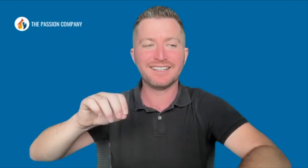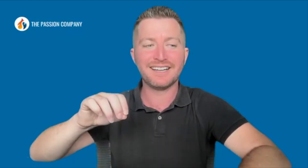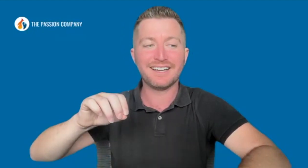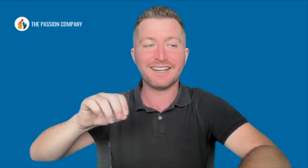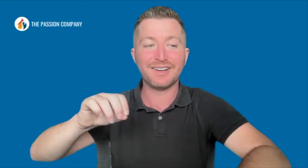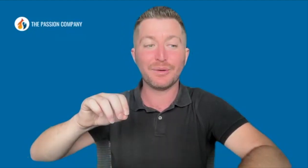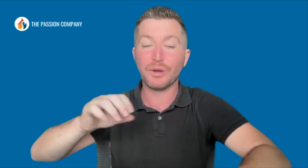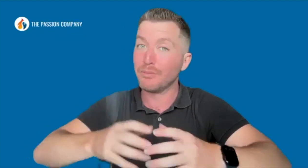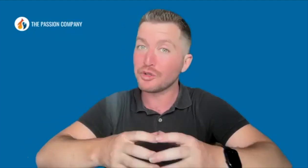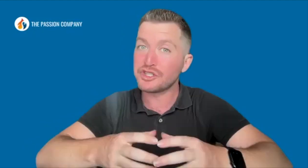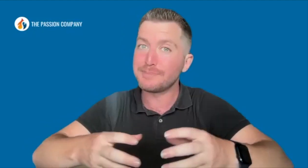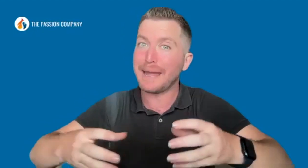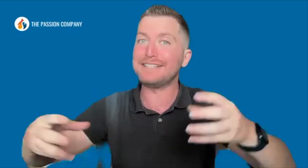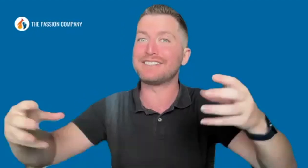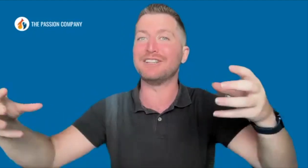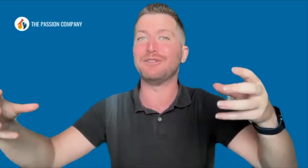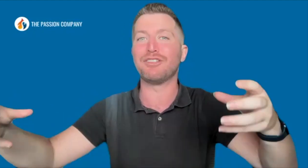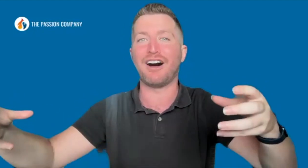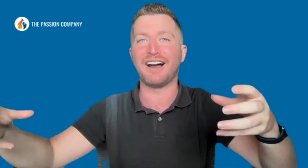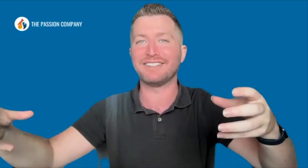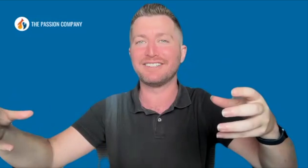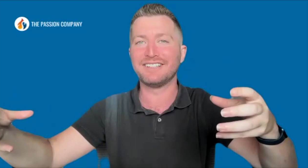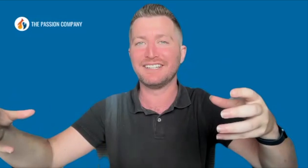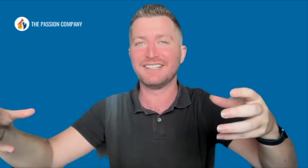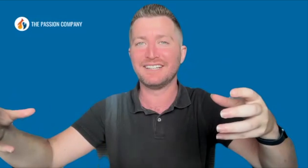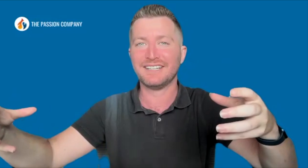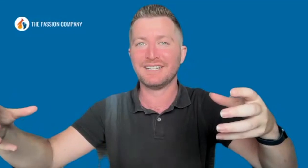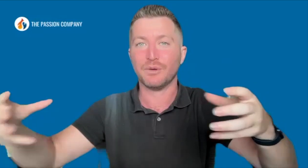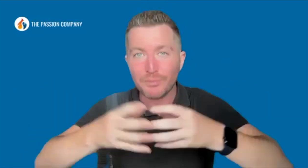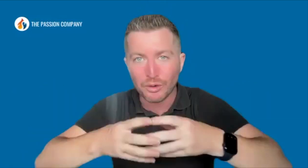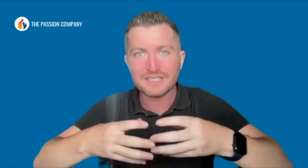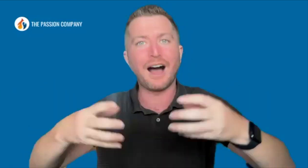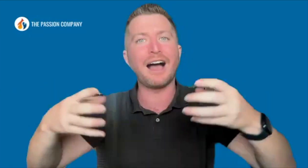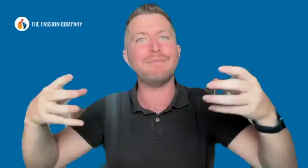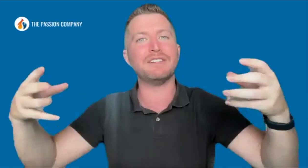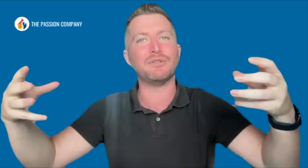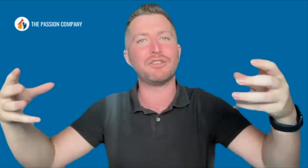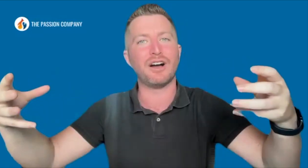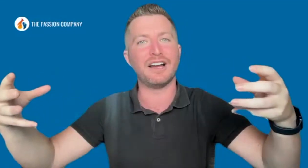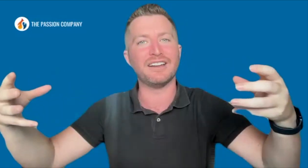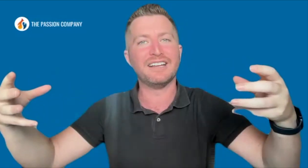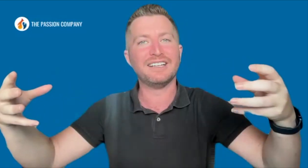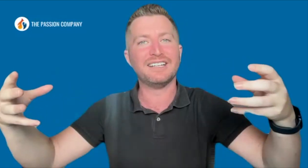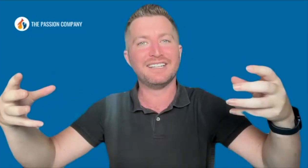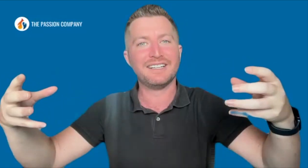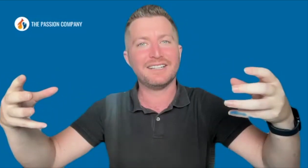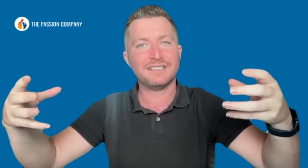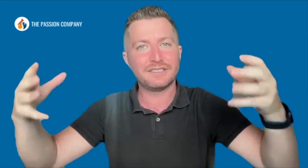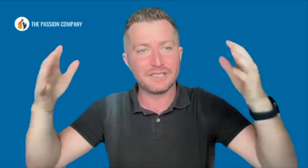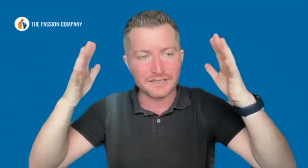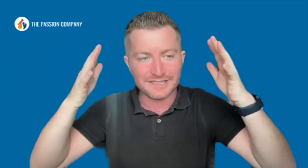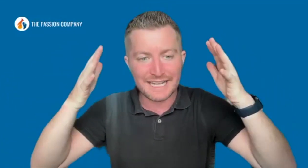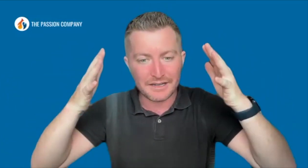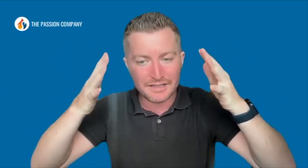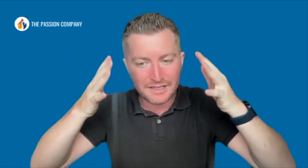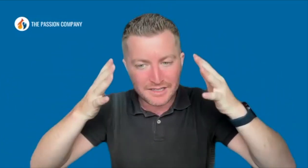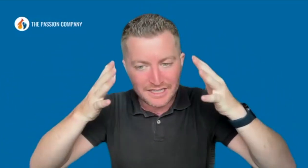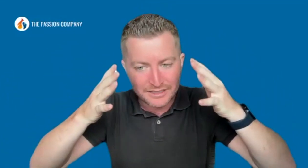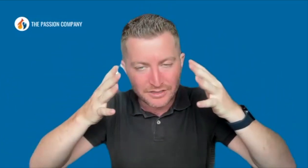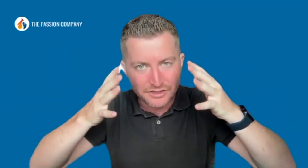With more space than you thought. With more time than you thought to get into the